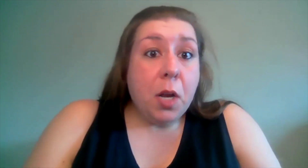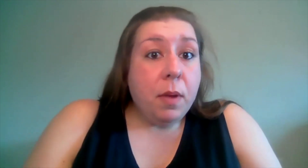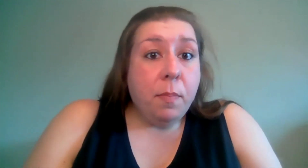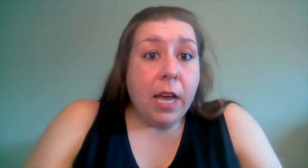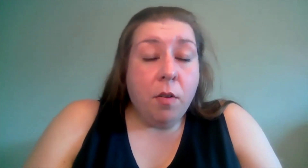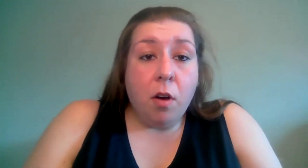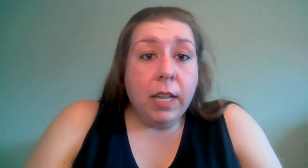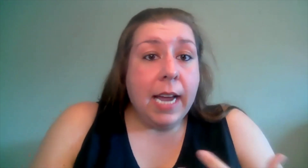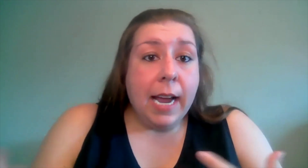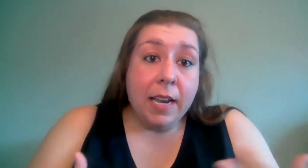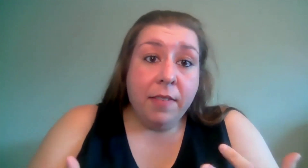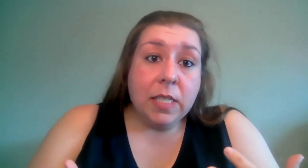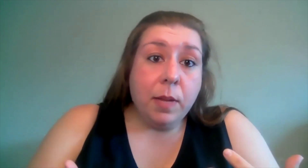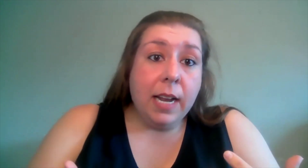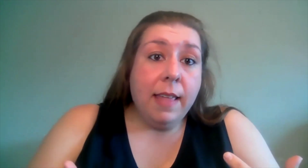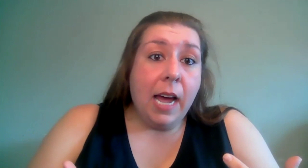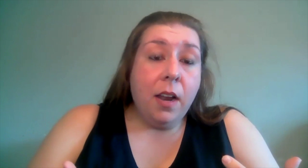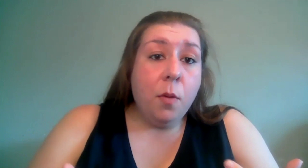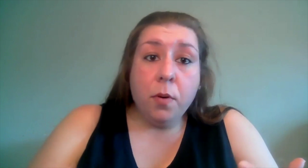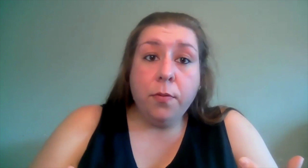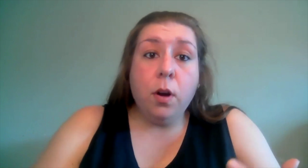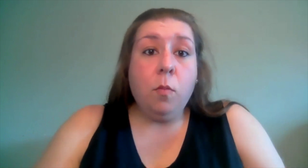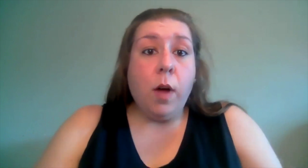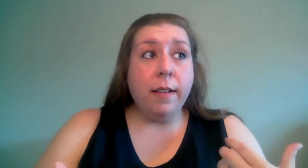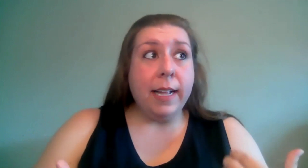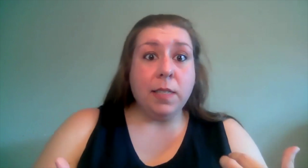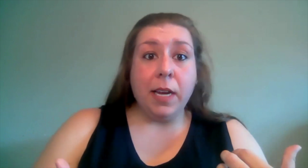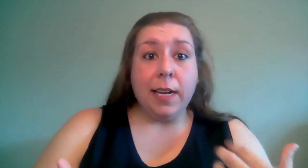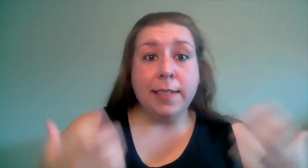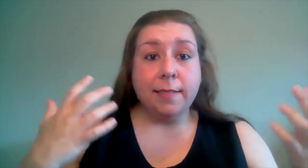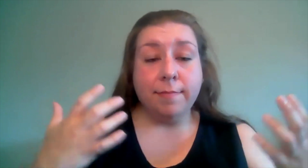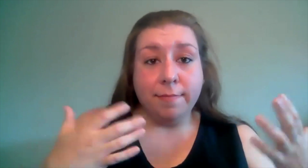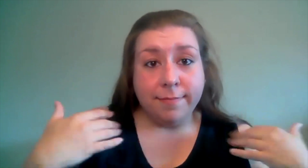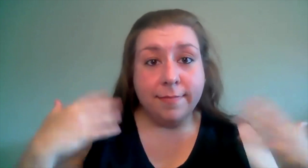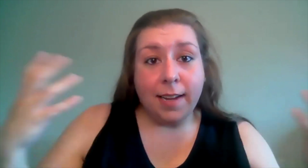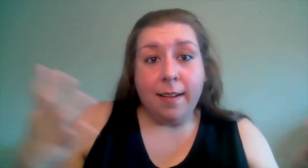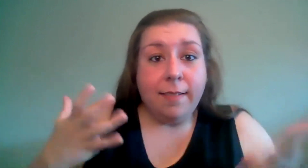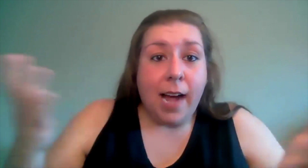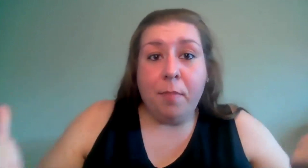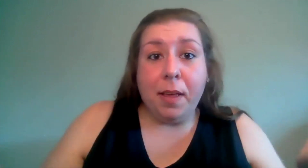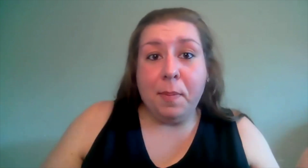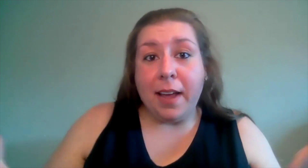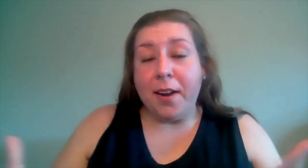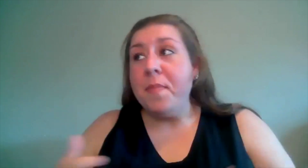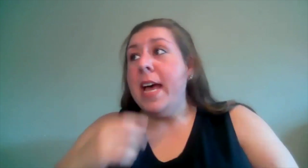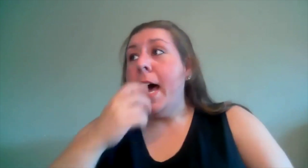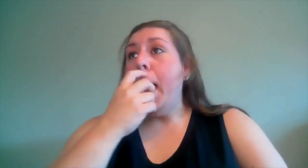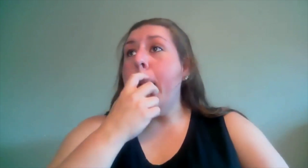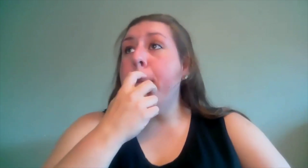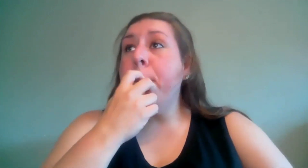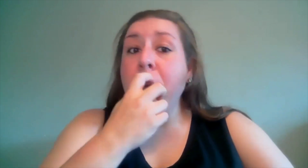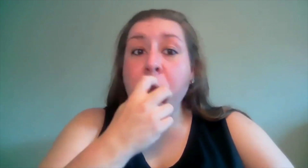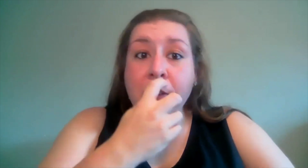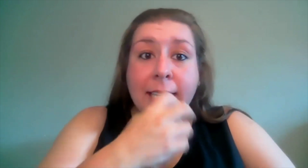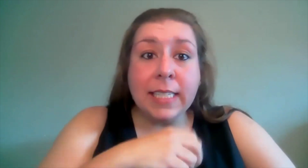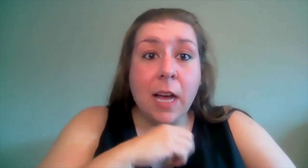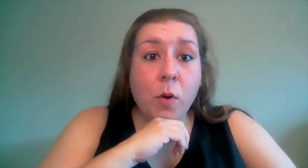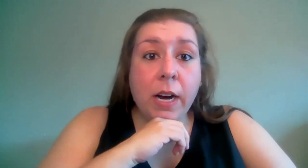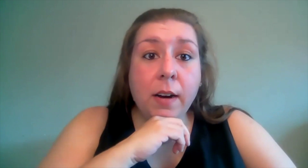going to be piano only i kind of explained that before one that's because i play the piano um but we've had some where